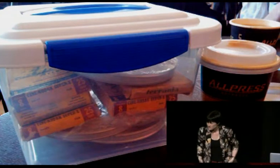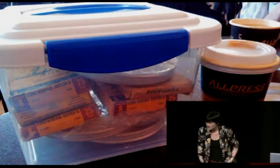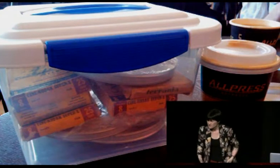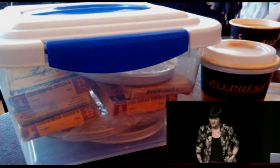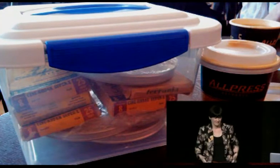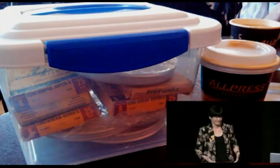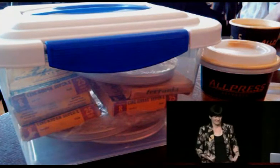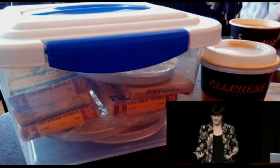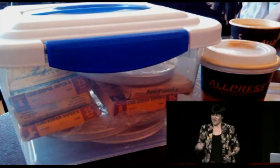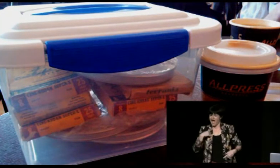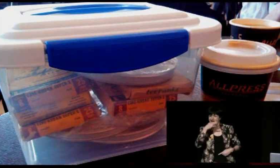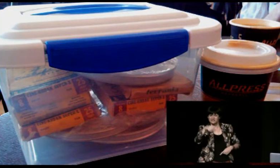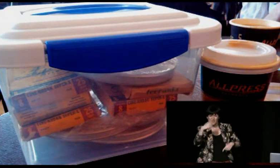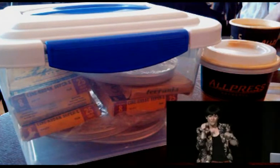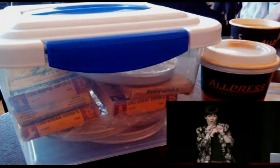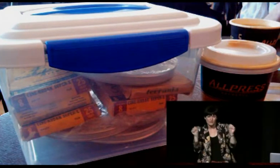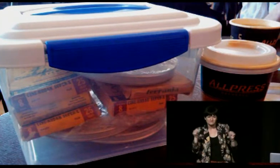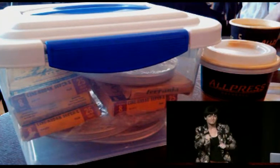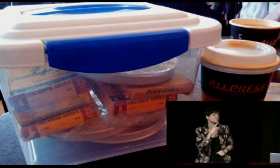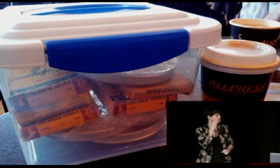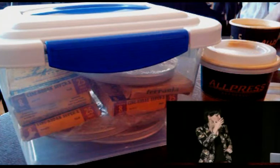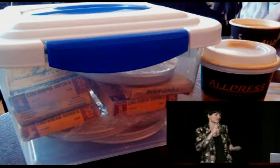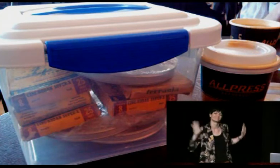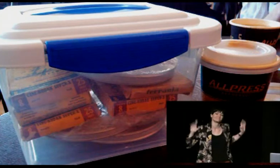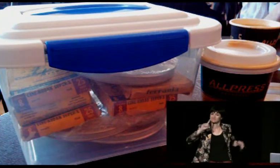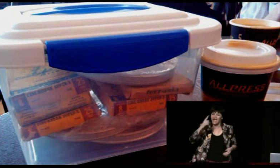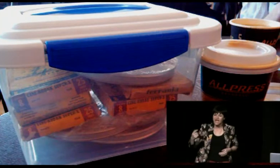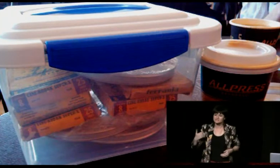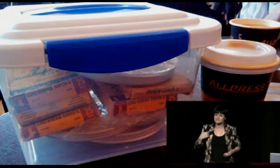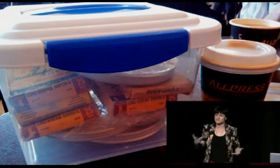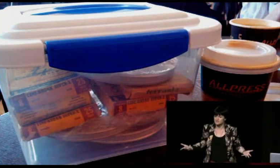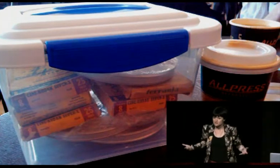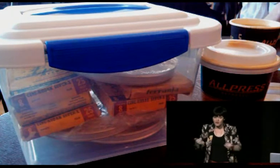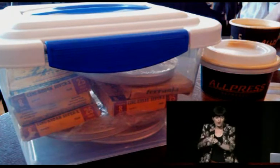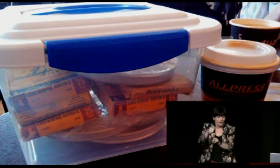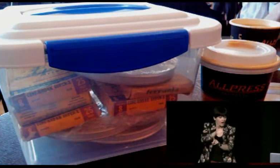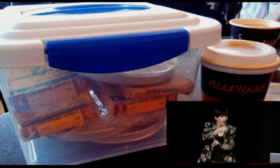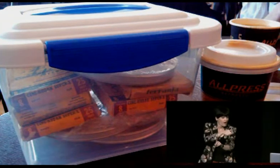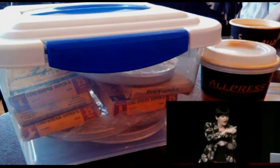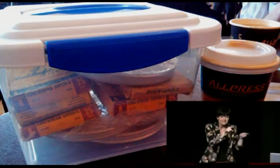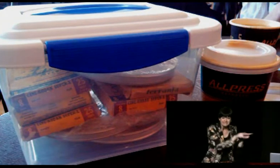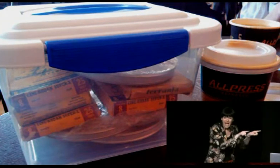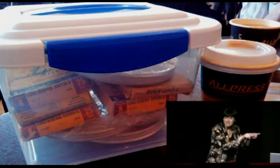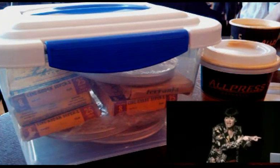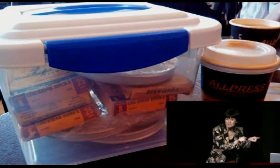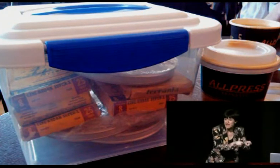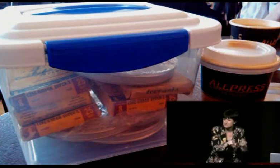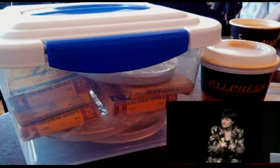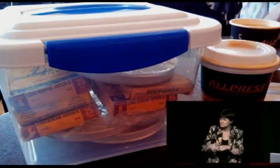it because the state of the film was in such deterioration. They weren't able to do it. And that became very disappointing because we